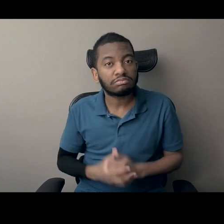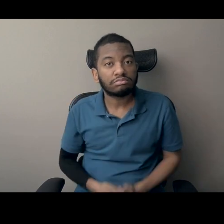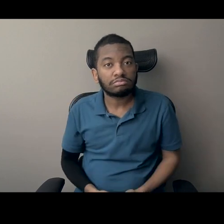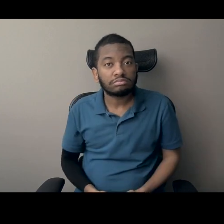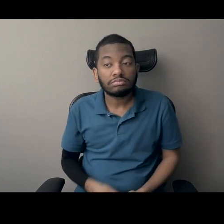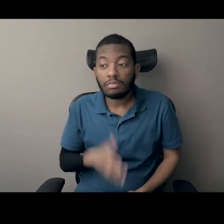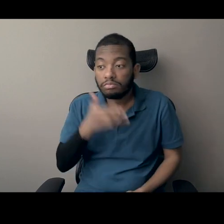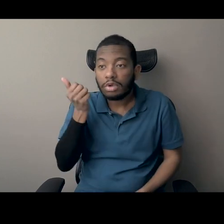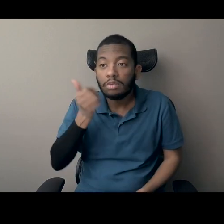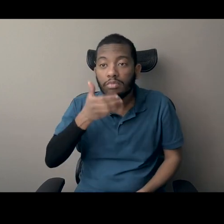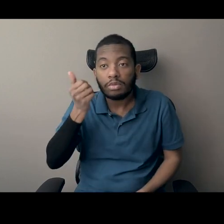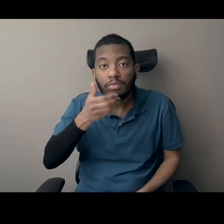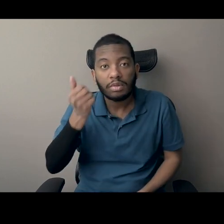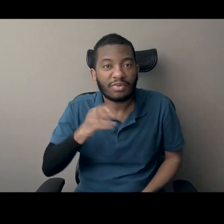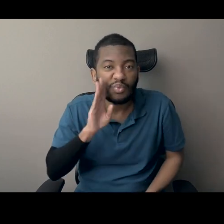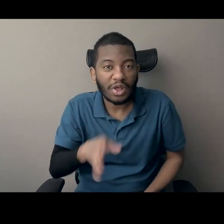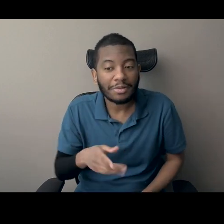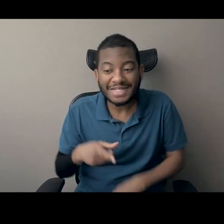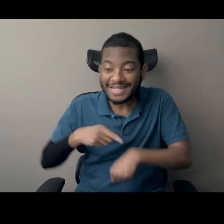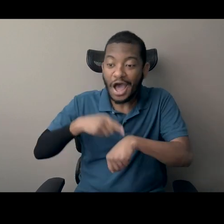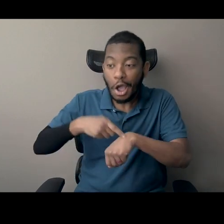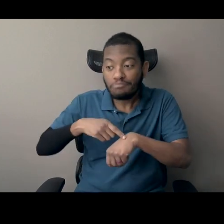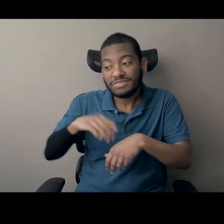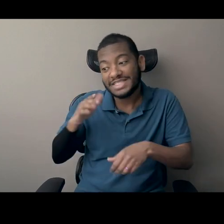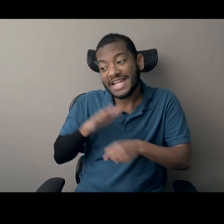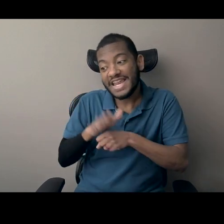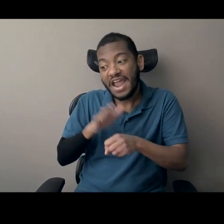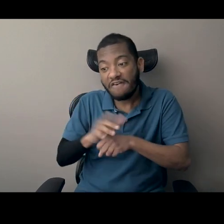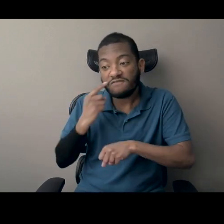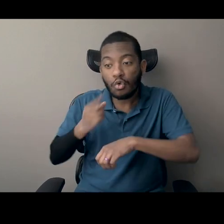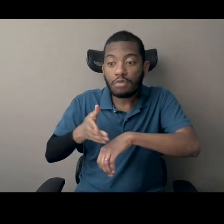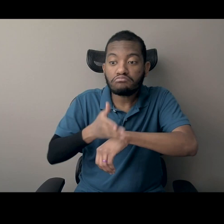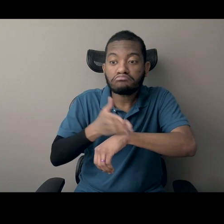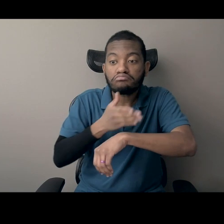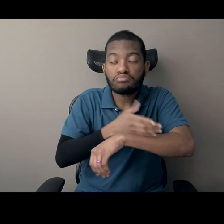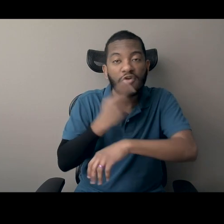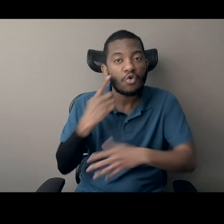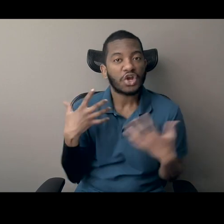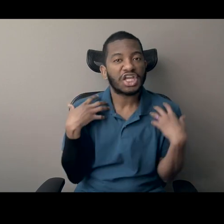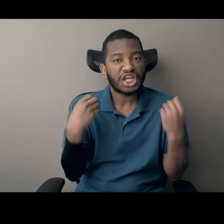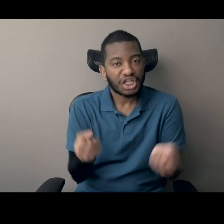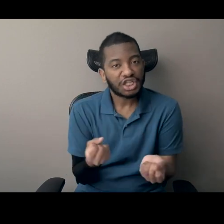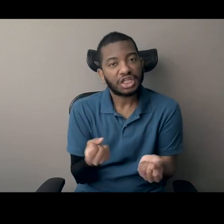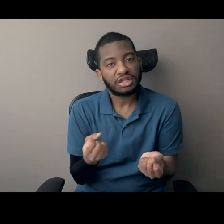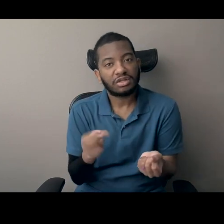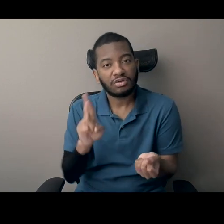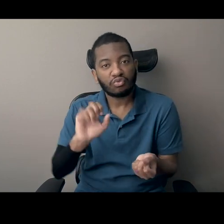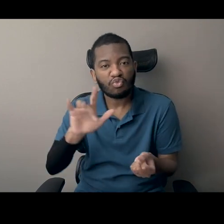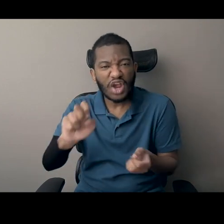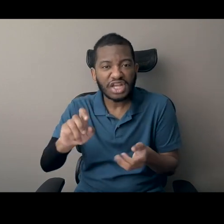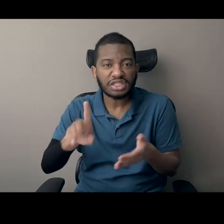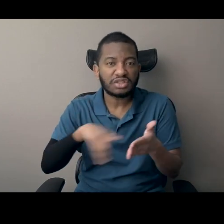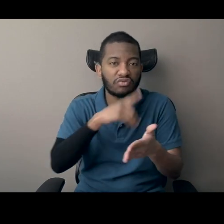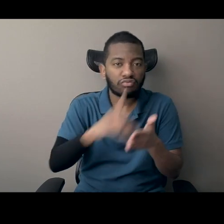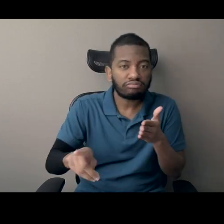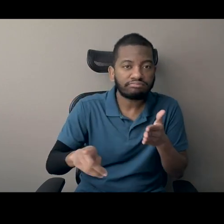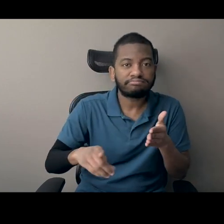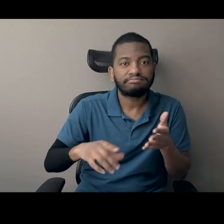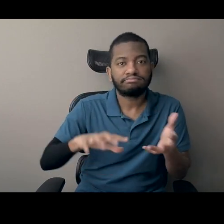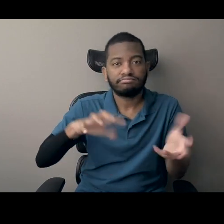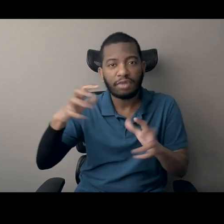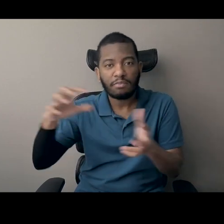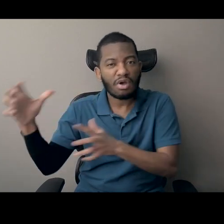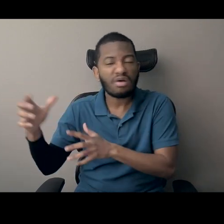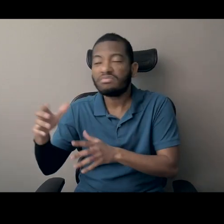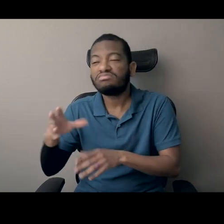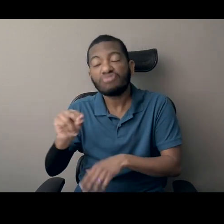get better. Like time alone would be enough to heal some of the racial division that have been so